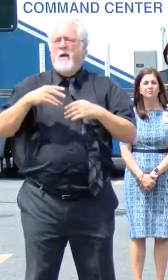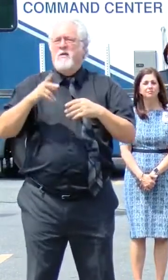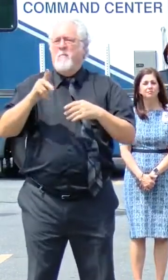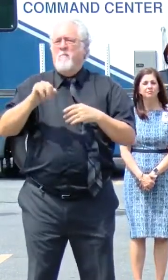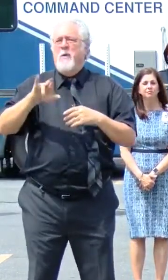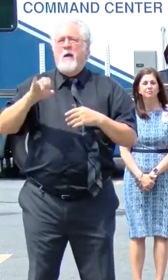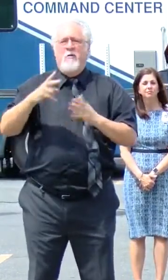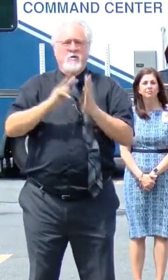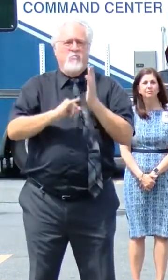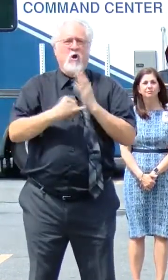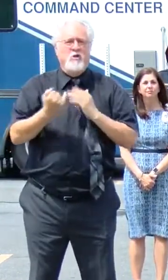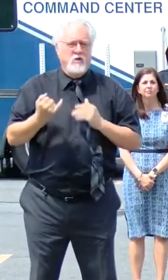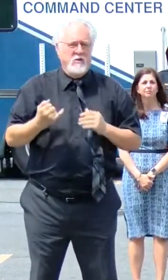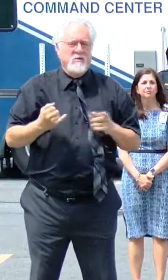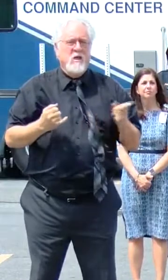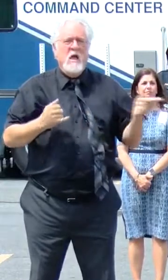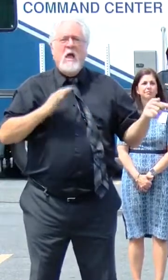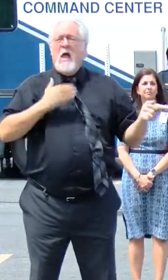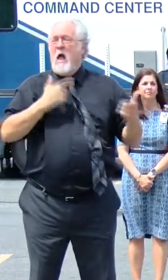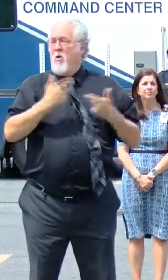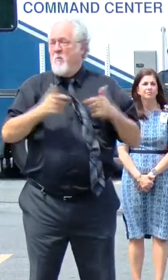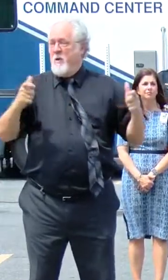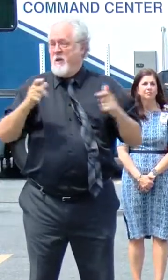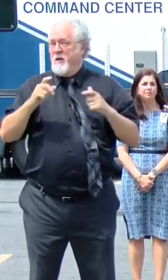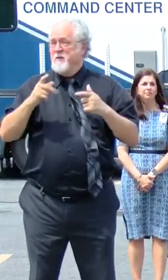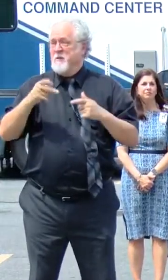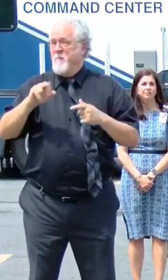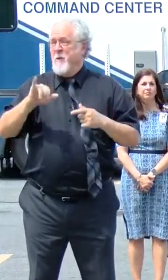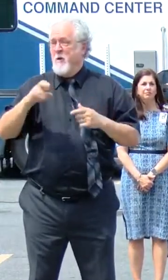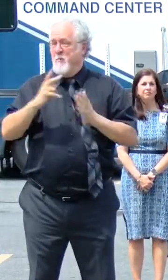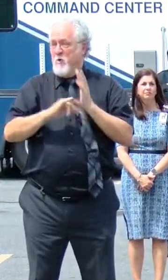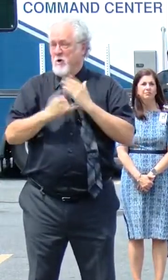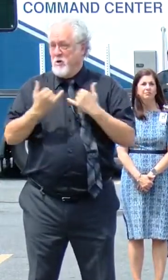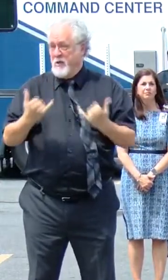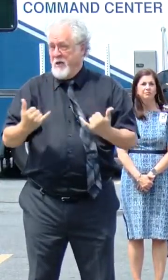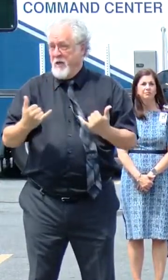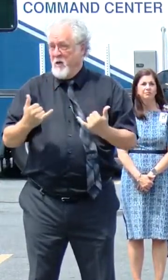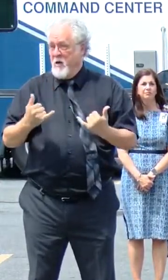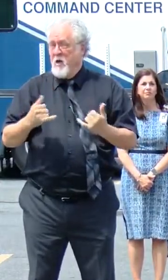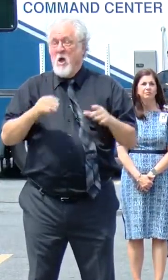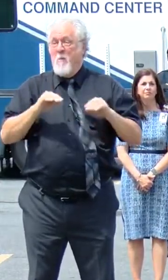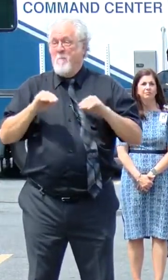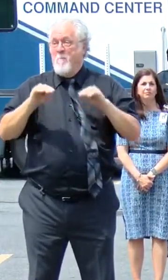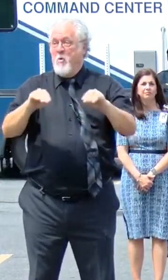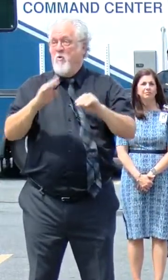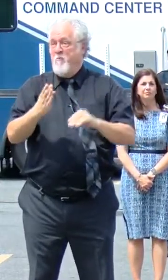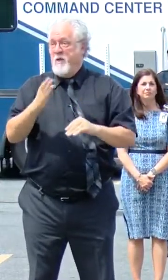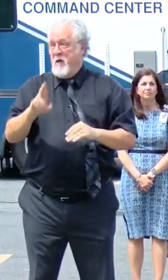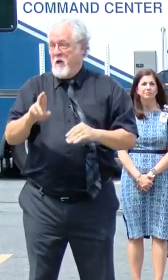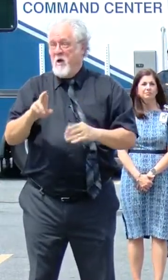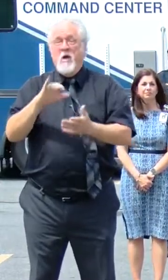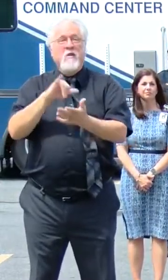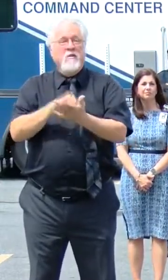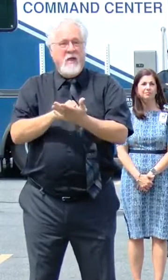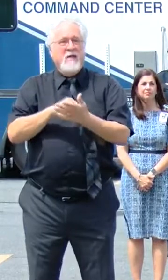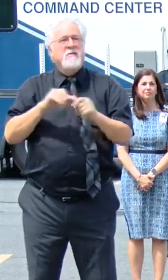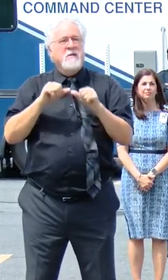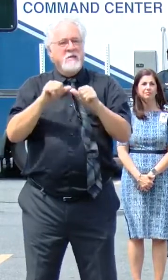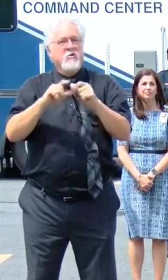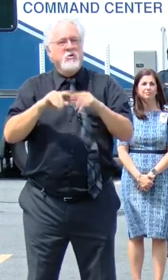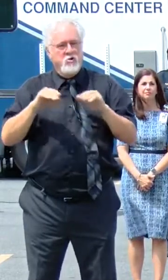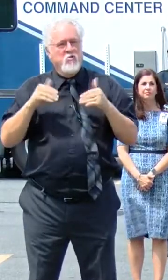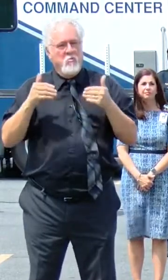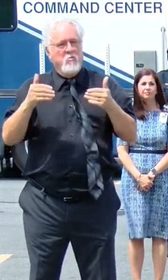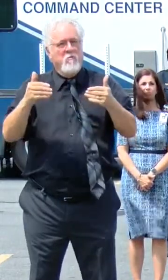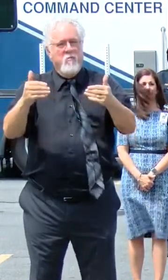projects. And so our biggest parish project right now is our Move EBR project. And that is continuing to